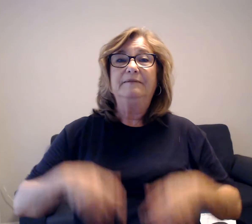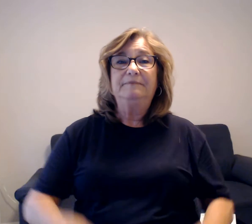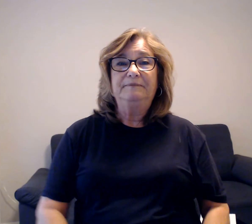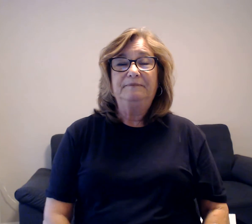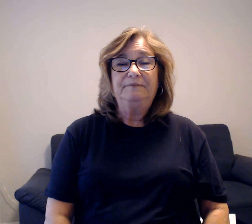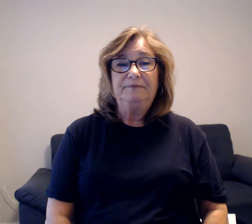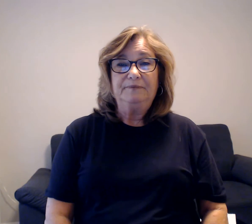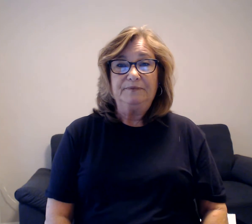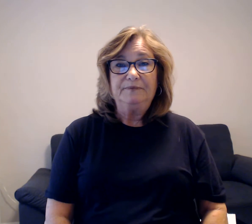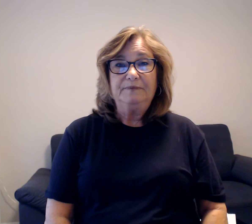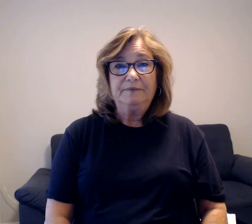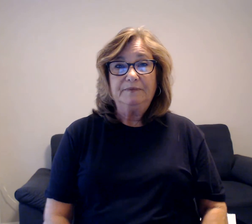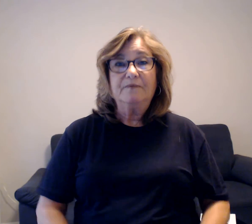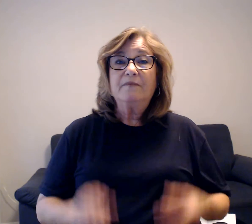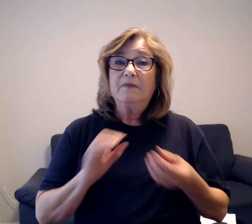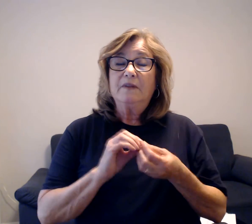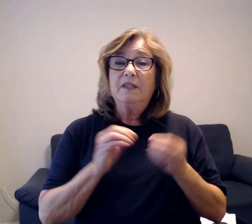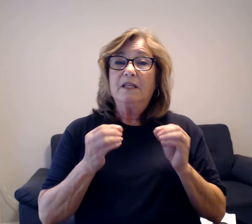Number 14. 14.